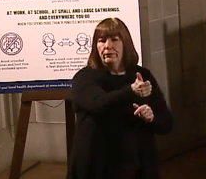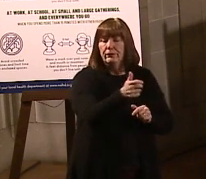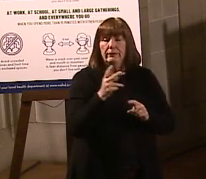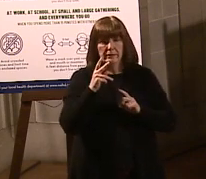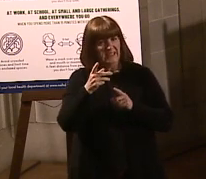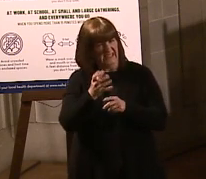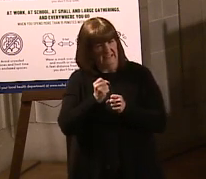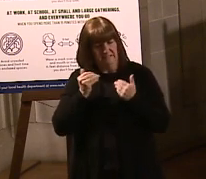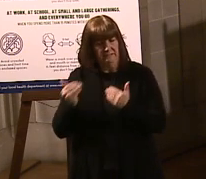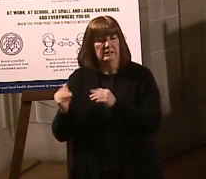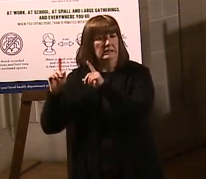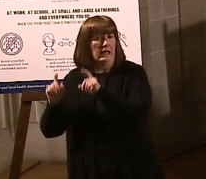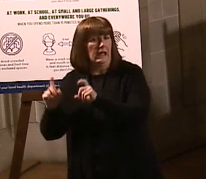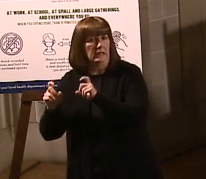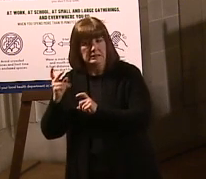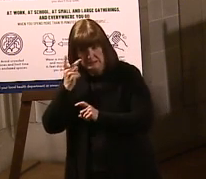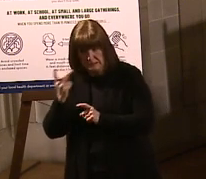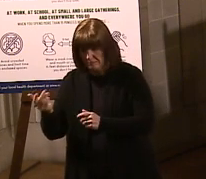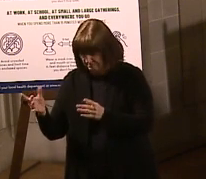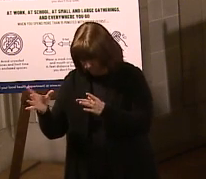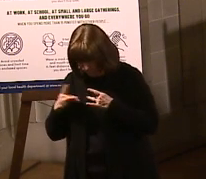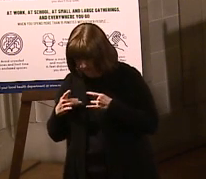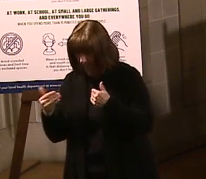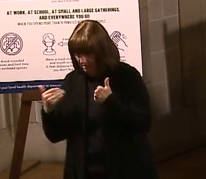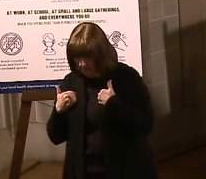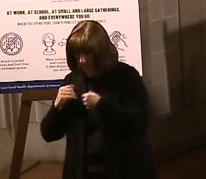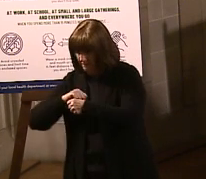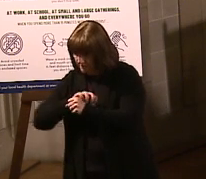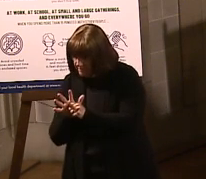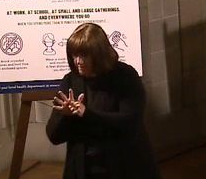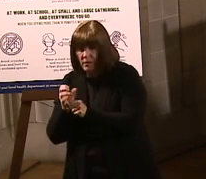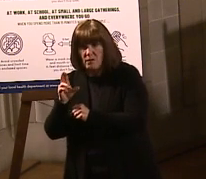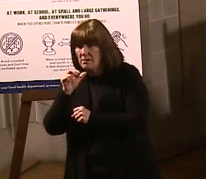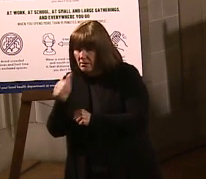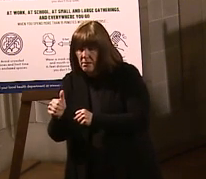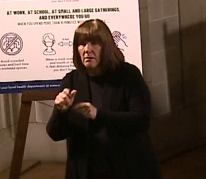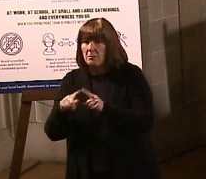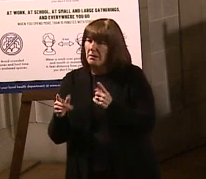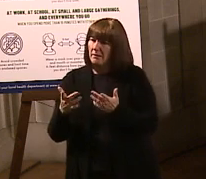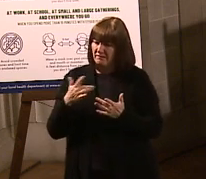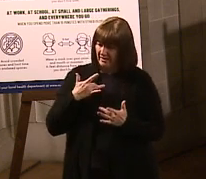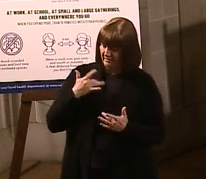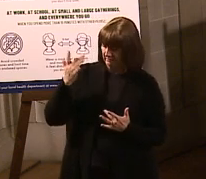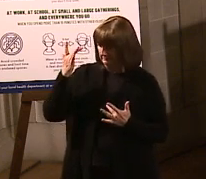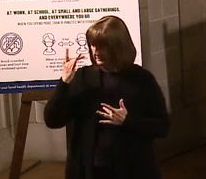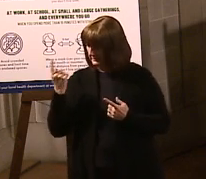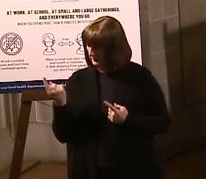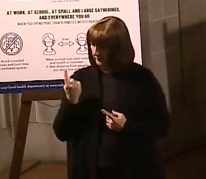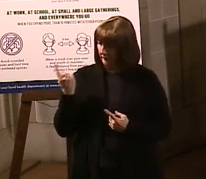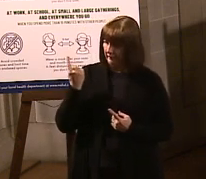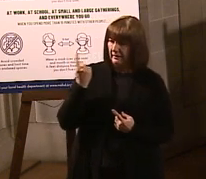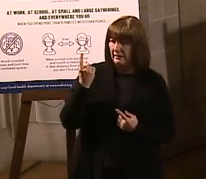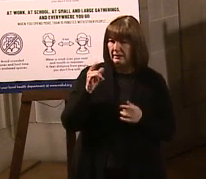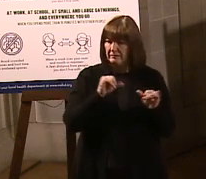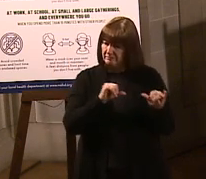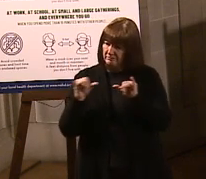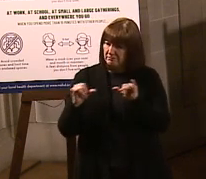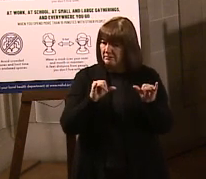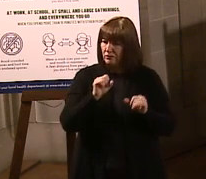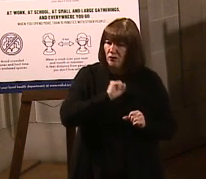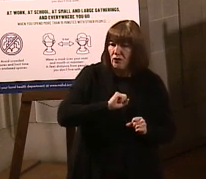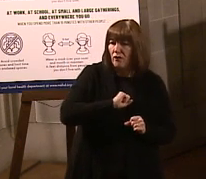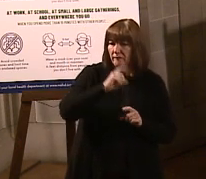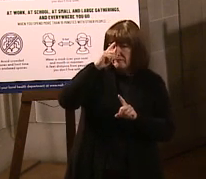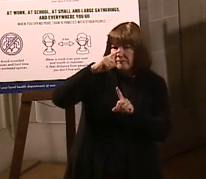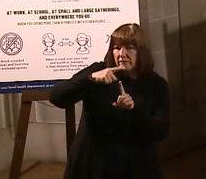see if you've got coronavirus or not, but if you've got the same sort of symptoms, you know, that coronavirus has, like that cough or fever,